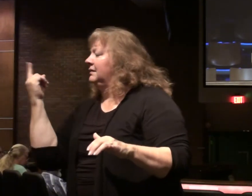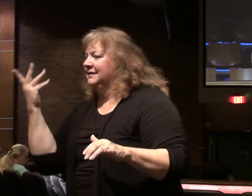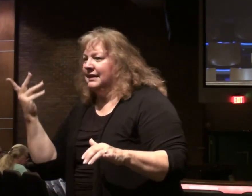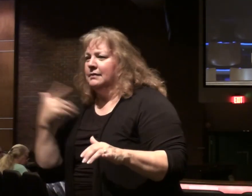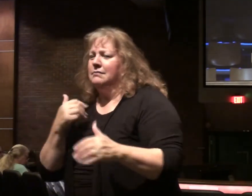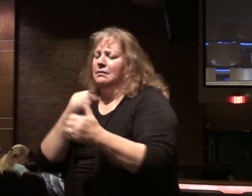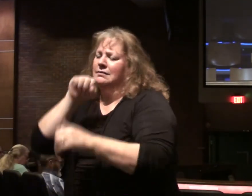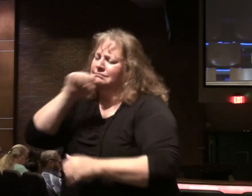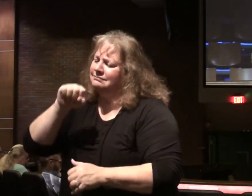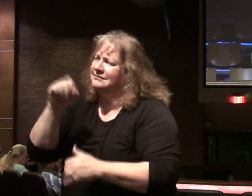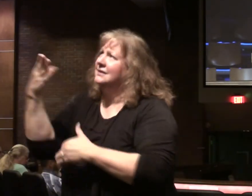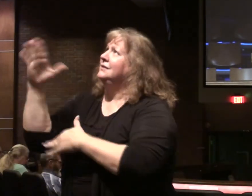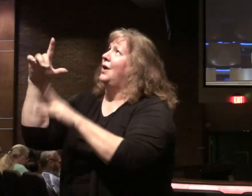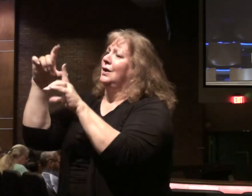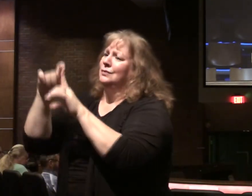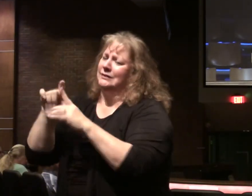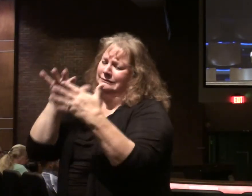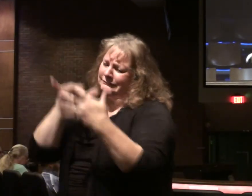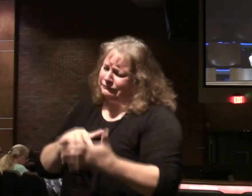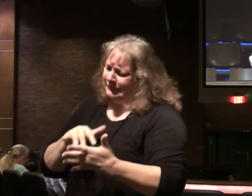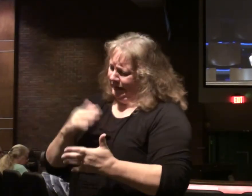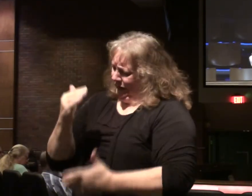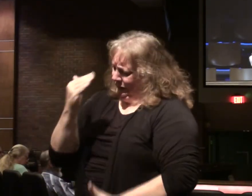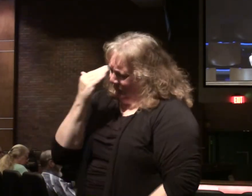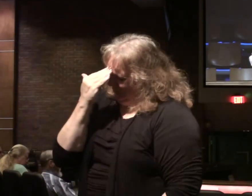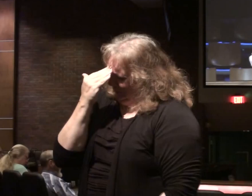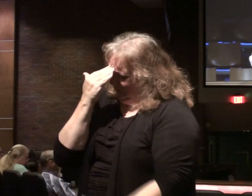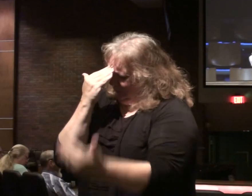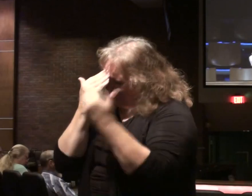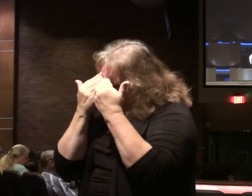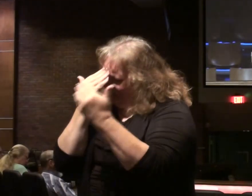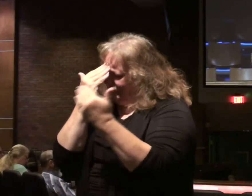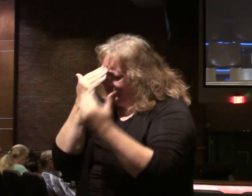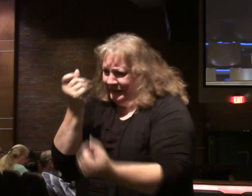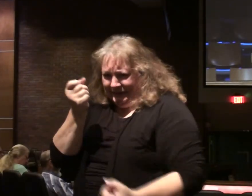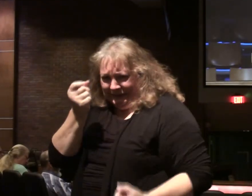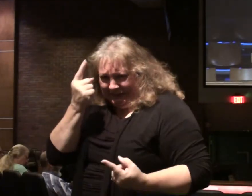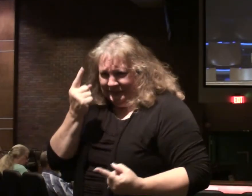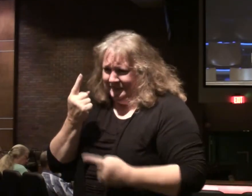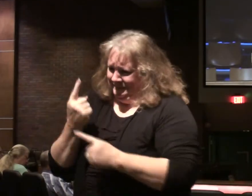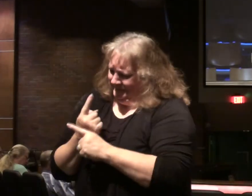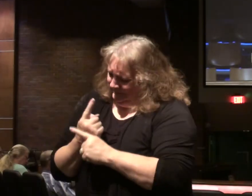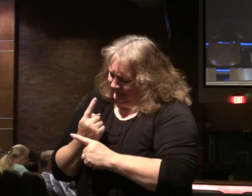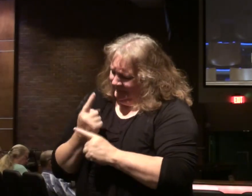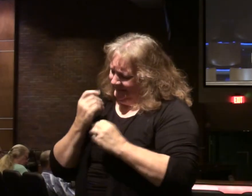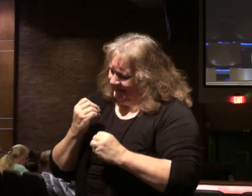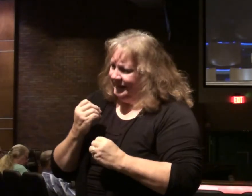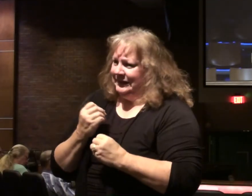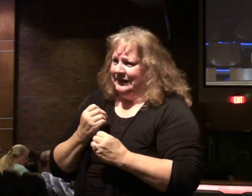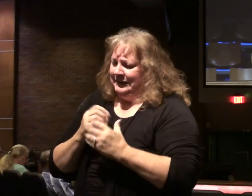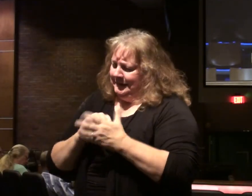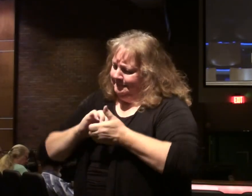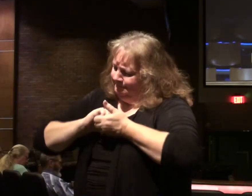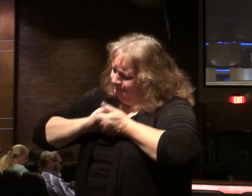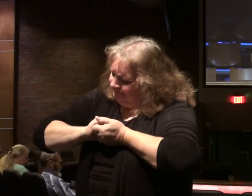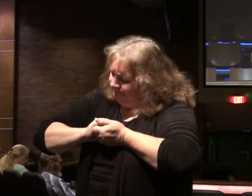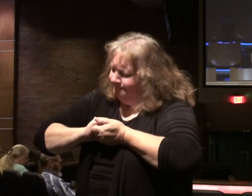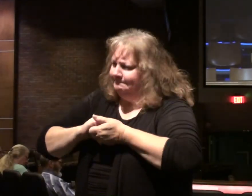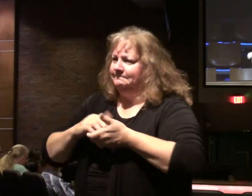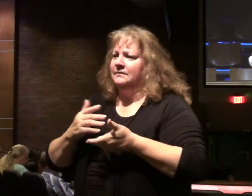love it. We study God's word. We want to know it. We want to understand it. We want to handle it accurately. We want to hold to it.